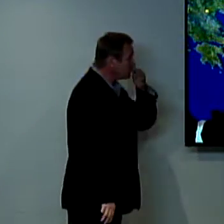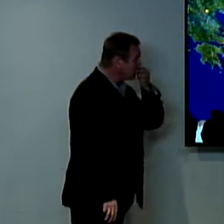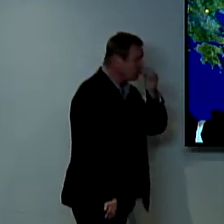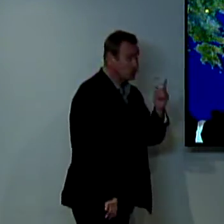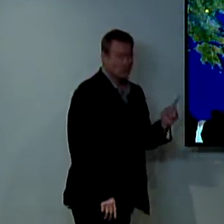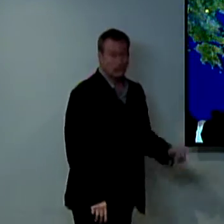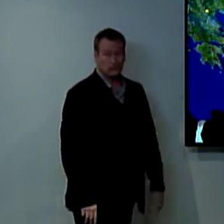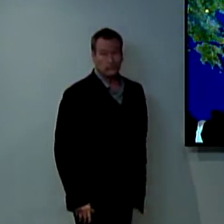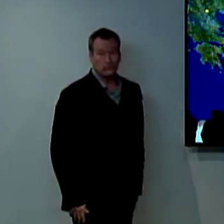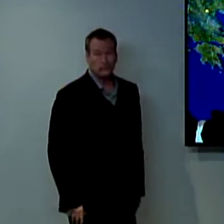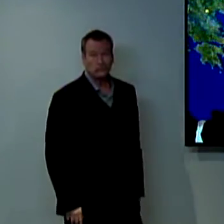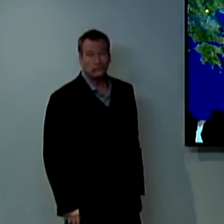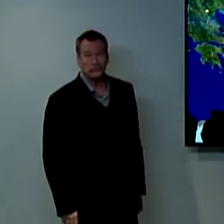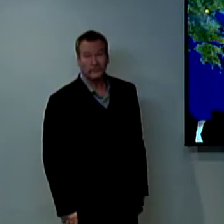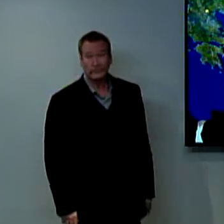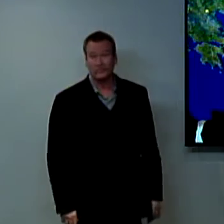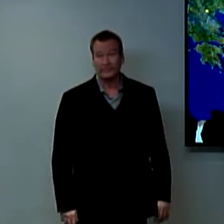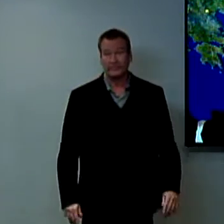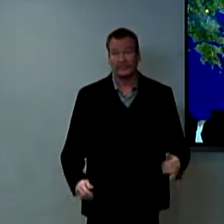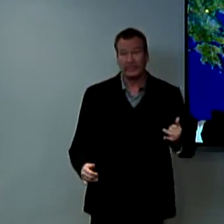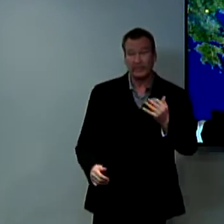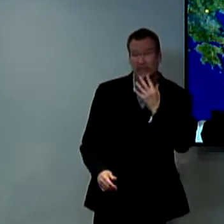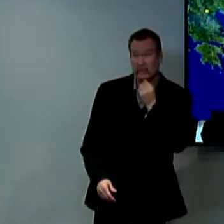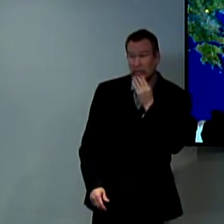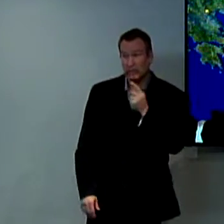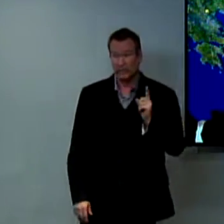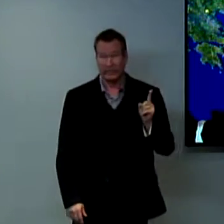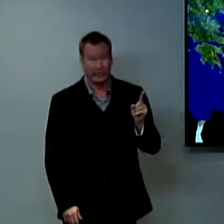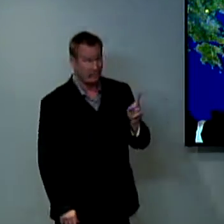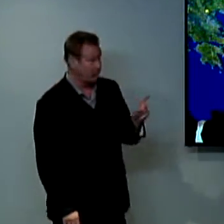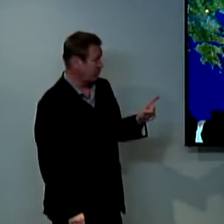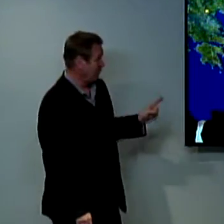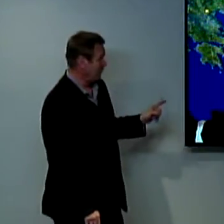as we can see here now when we look at this and we see